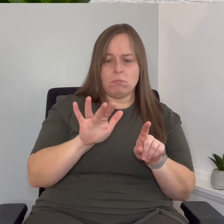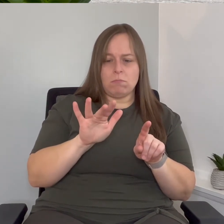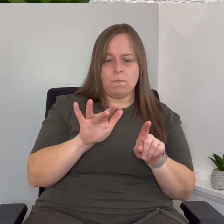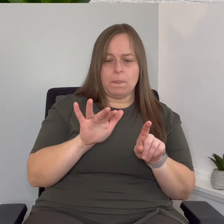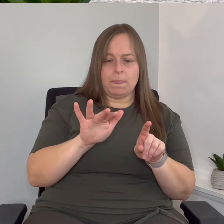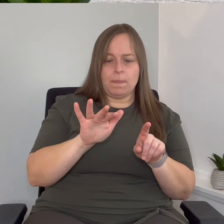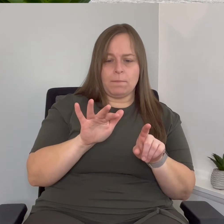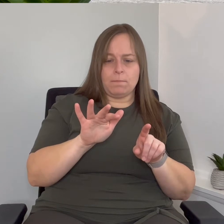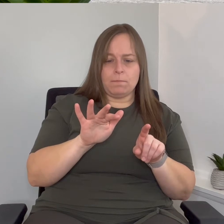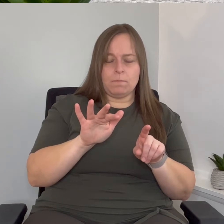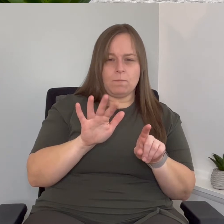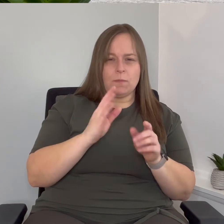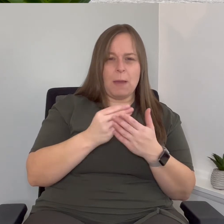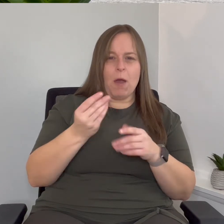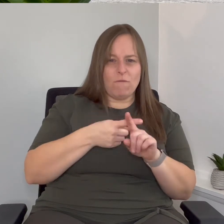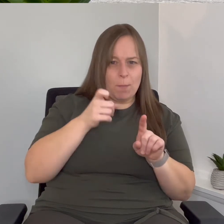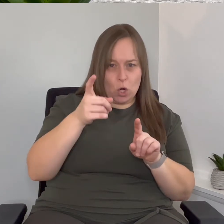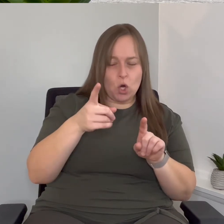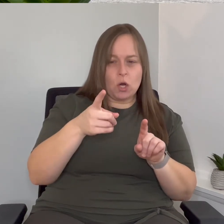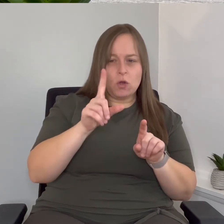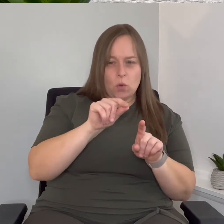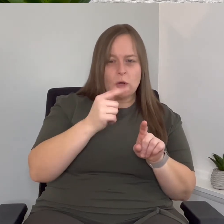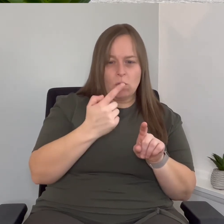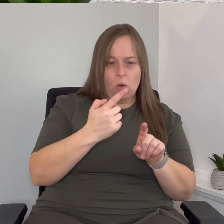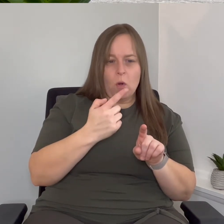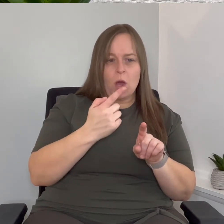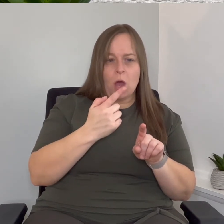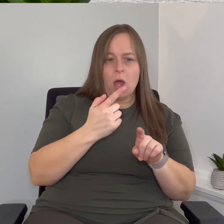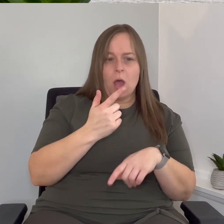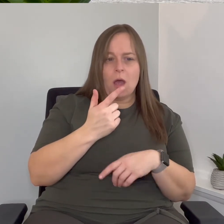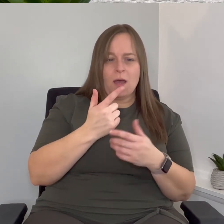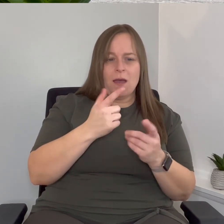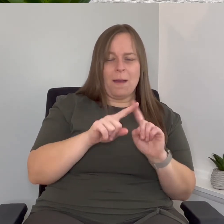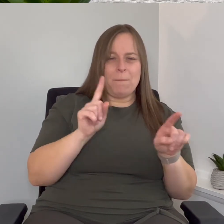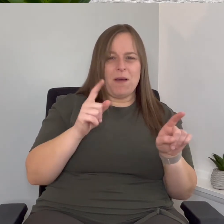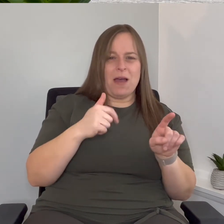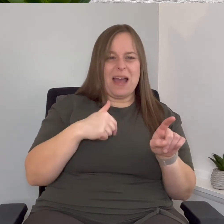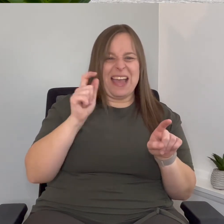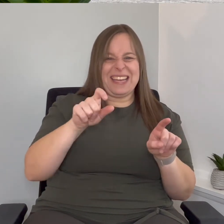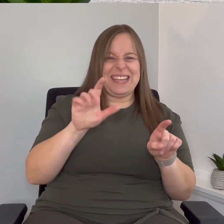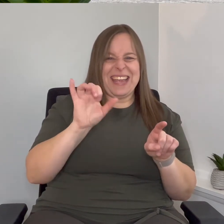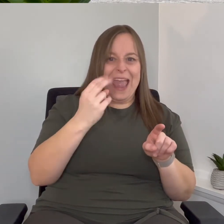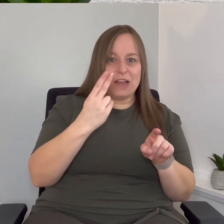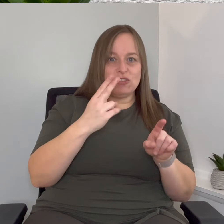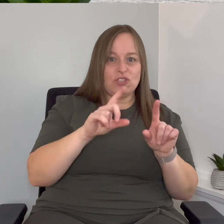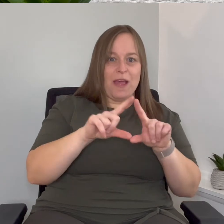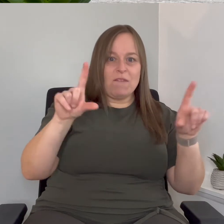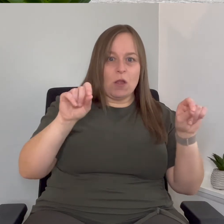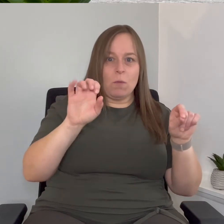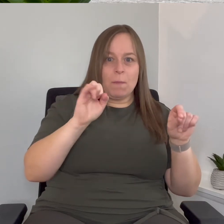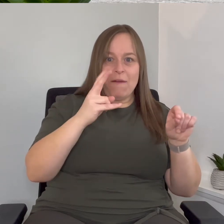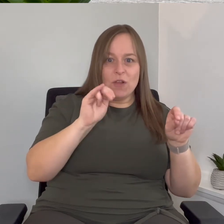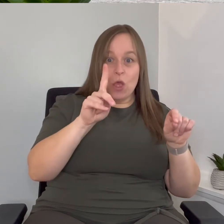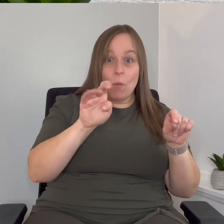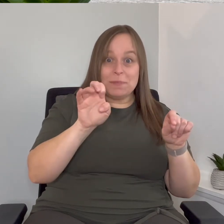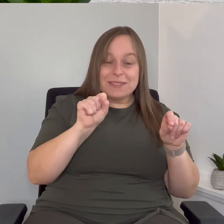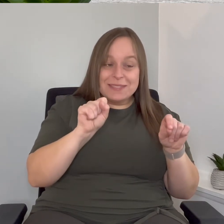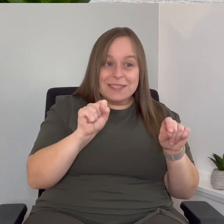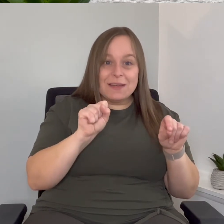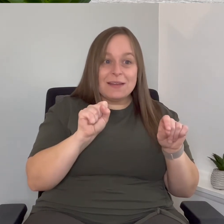um that I bought from her in 2021 but I'm going to need some cash envelopes to stuff it with and so